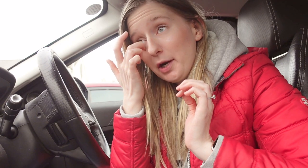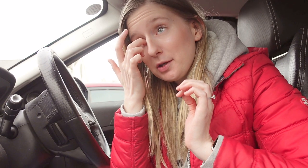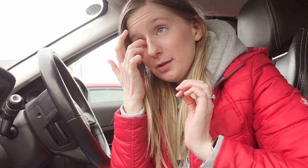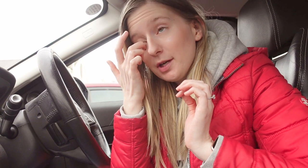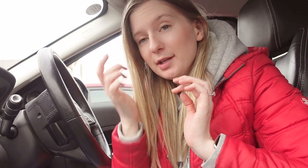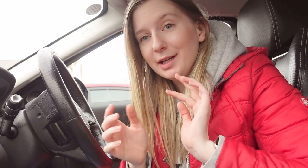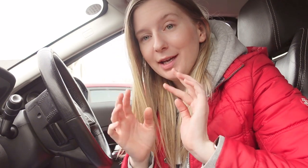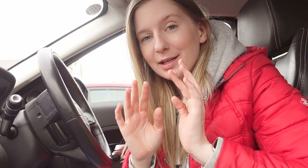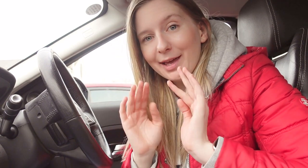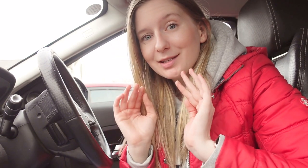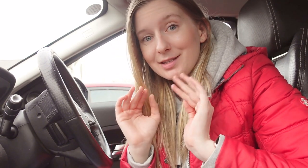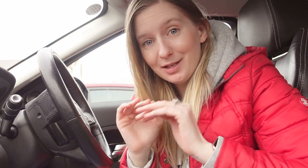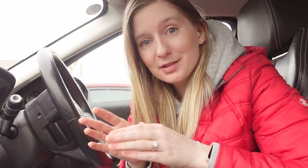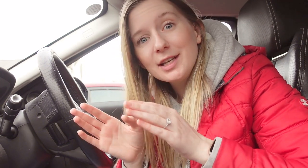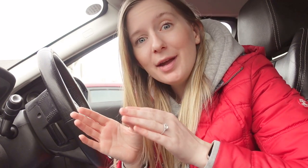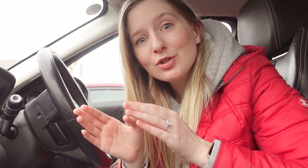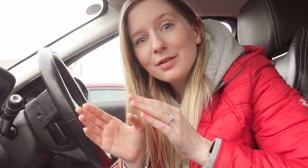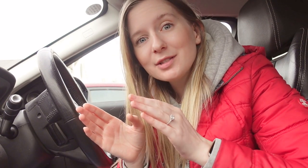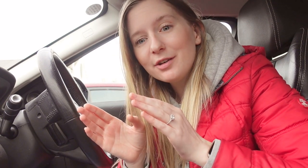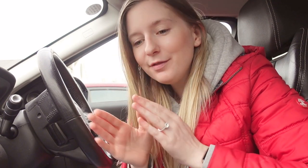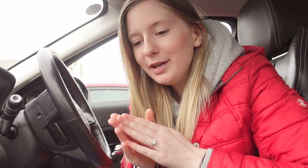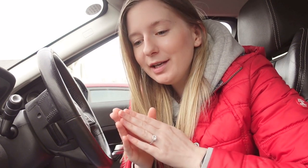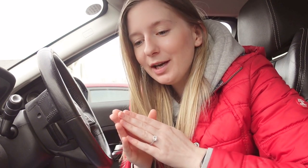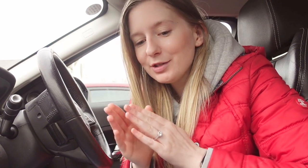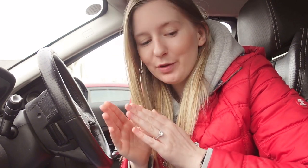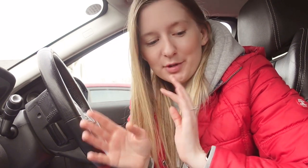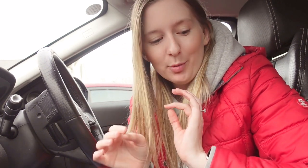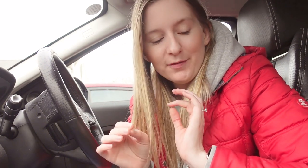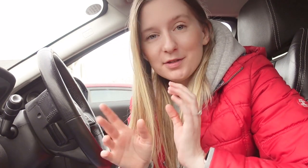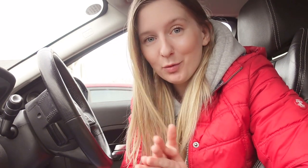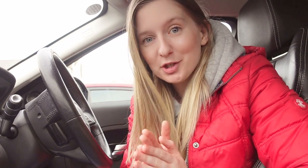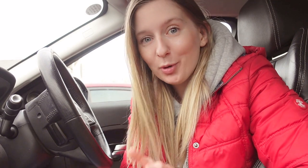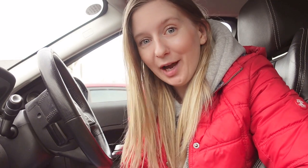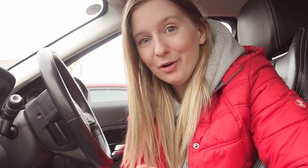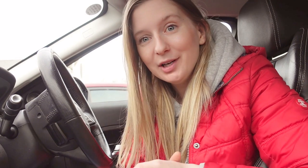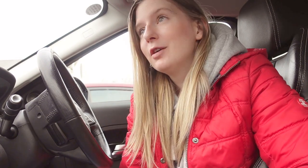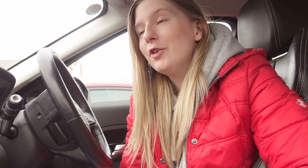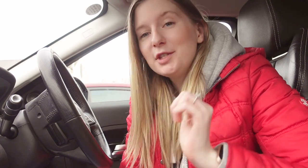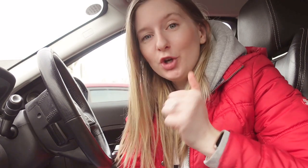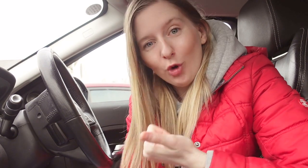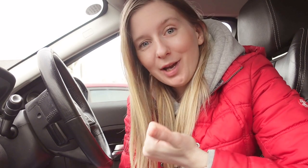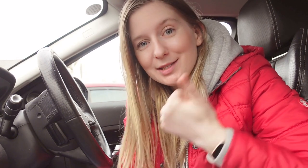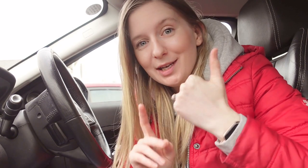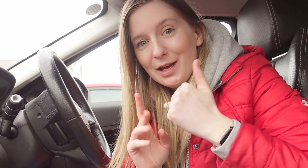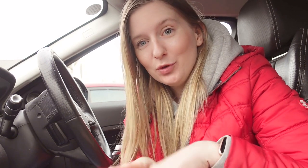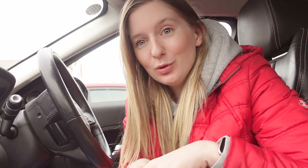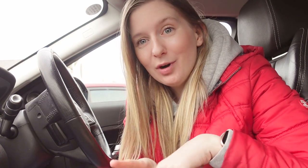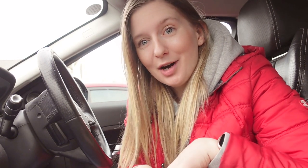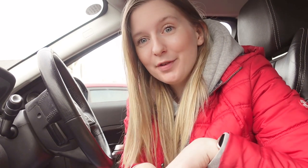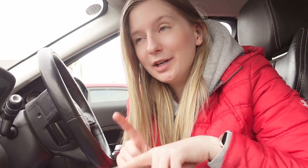hearing so suddenly it like suddenly made driving terrifying and so there's a couple of things I wanted to point out firstly to normalize it if you're hard of hearing